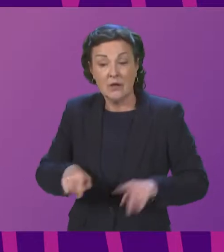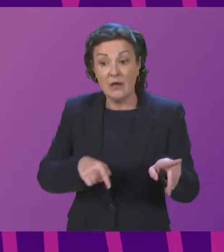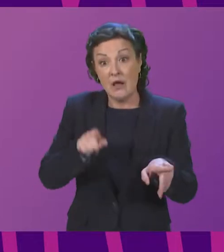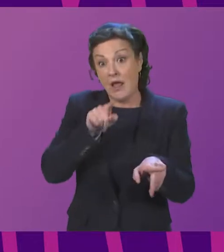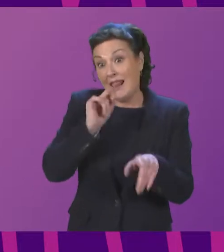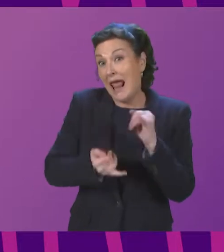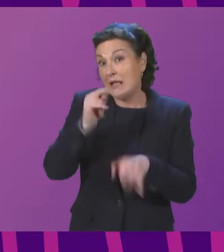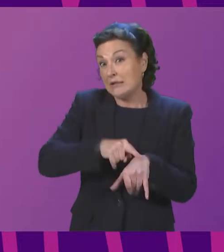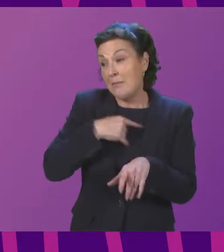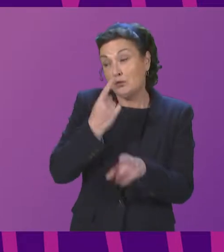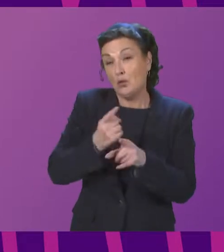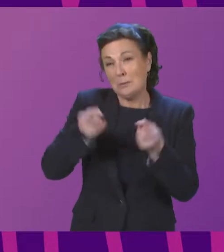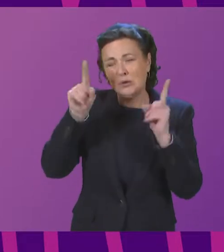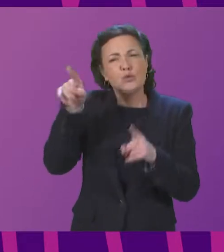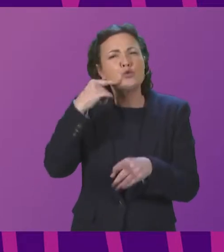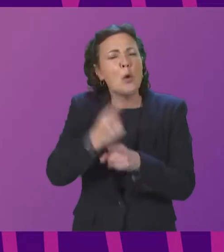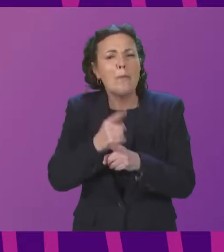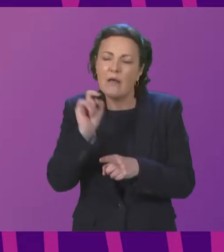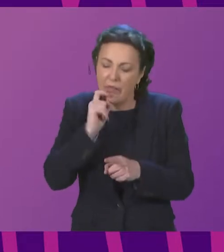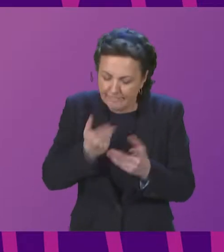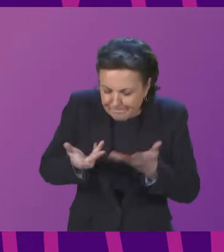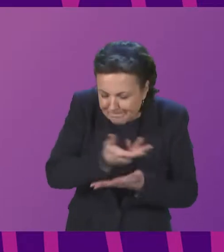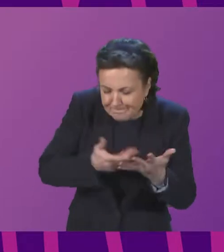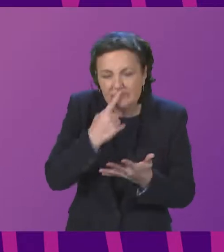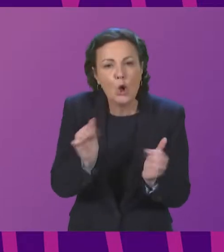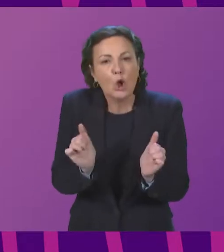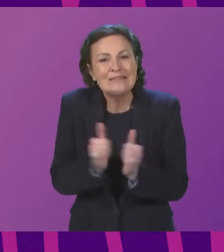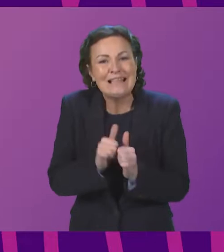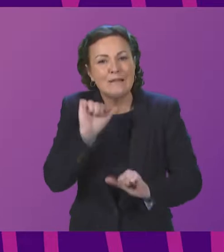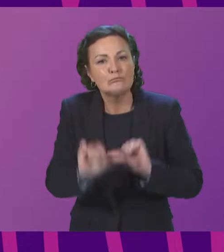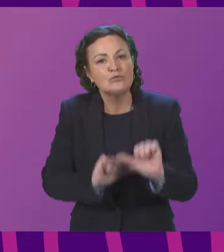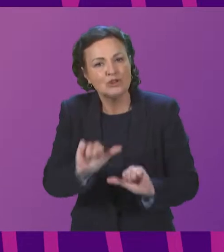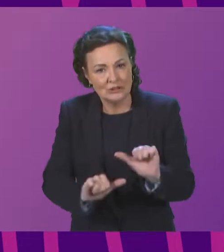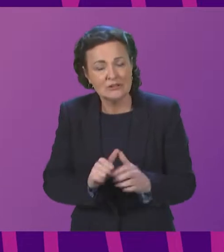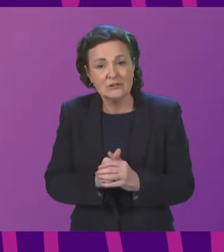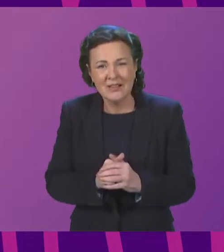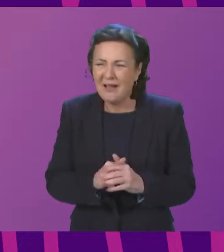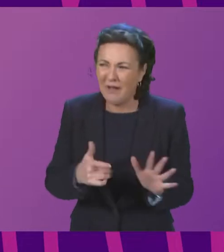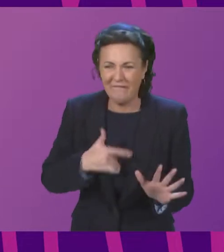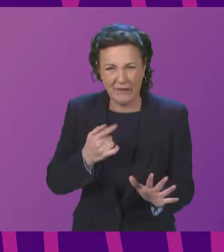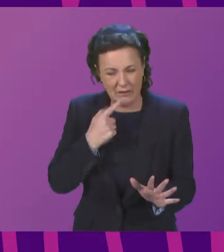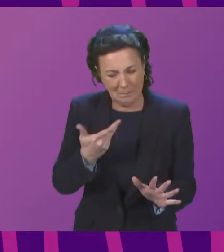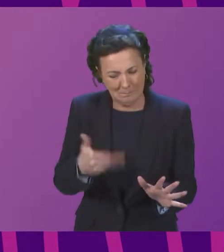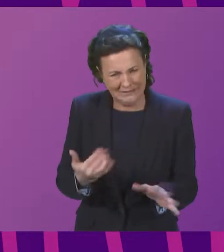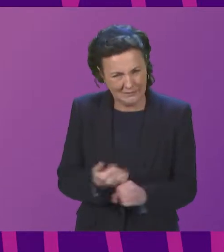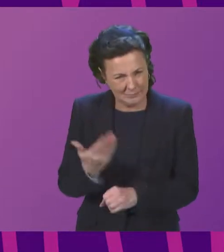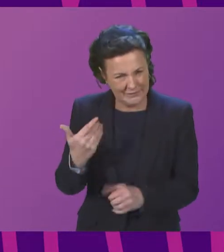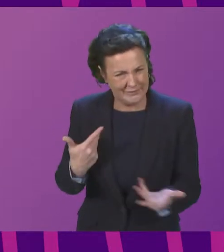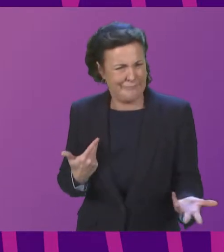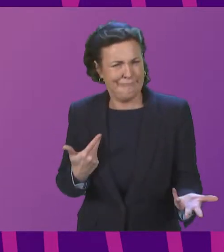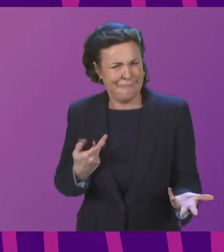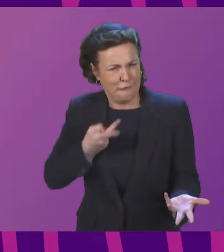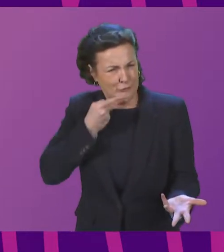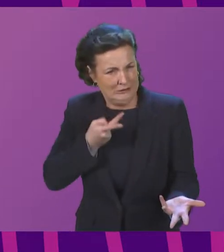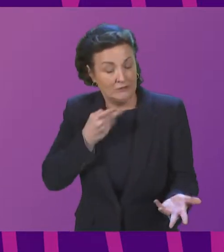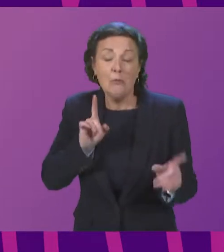and i kind of you know thought well fair enough i mean we've been here before what i think we can